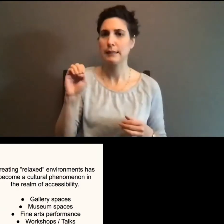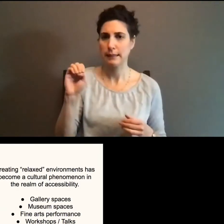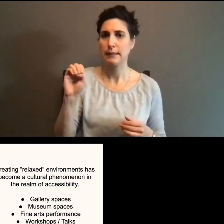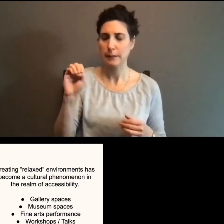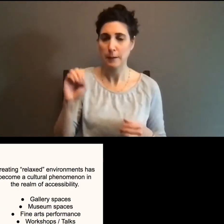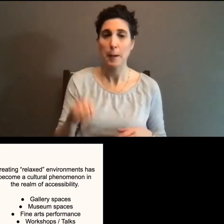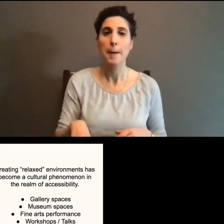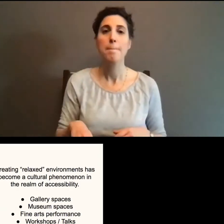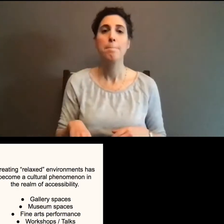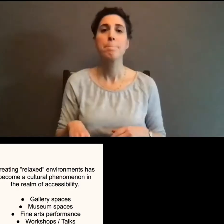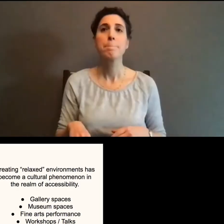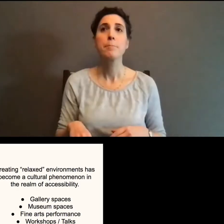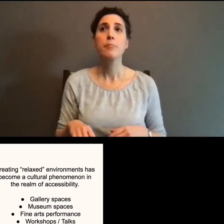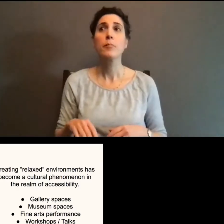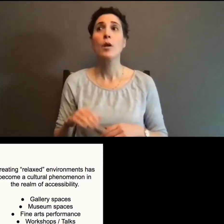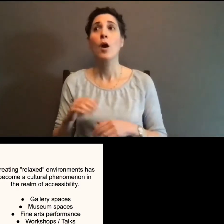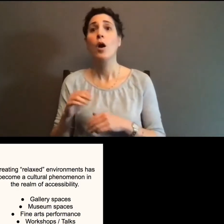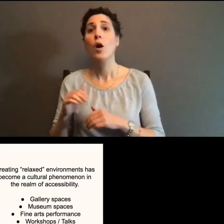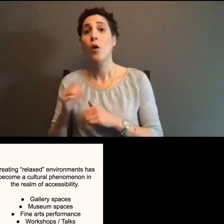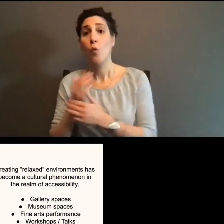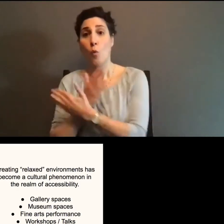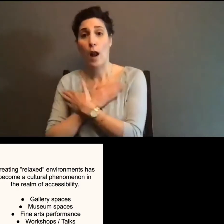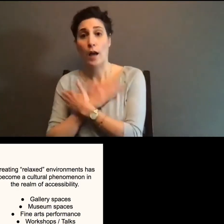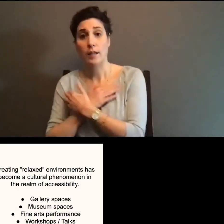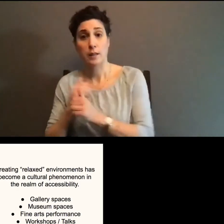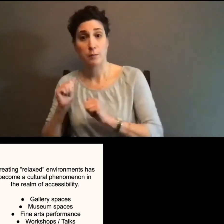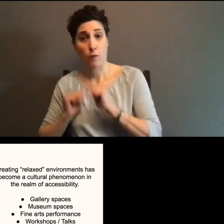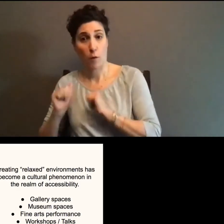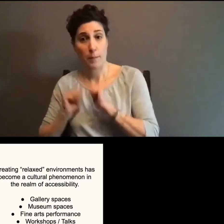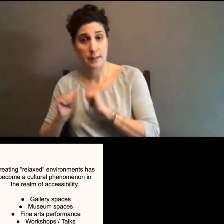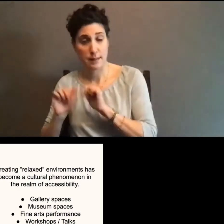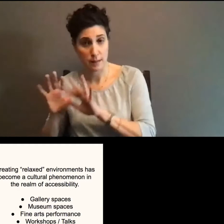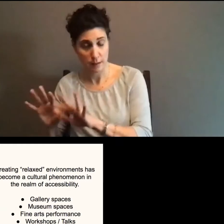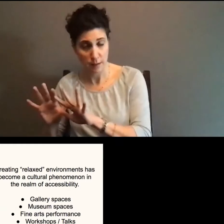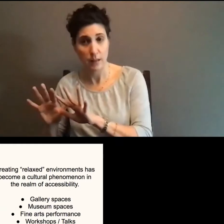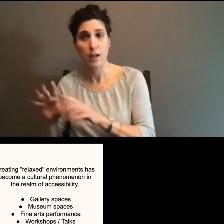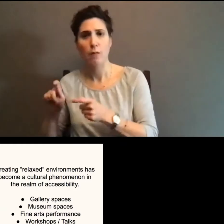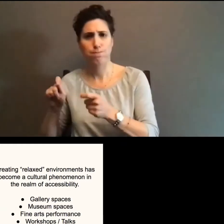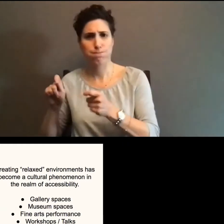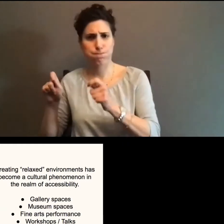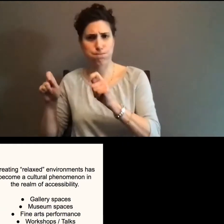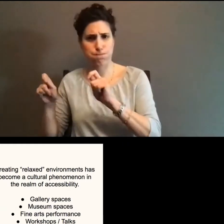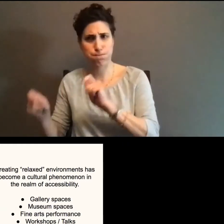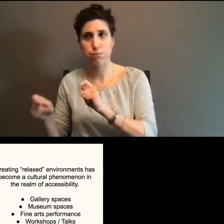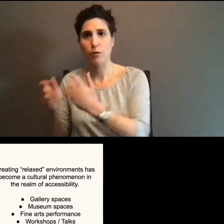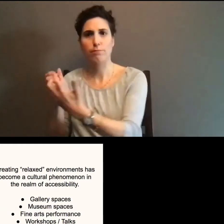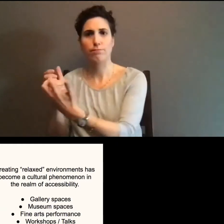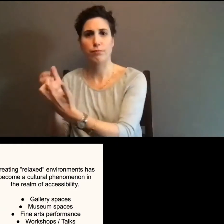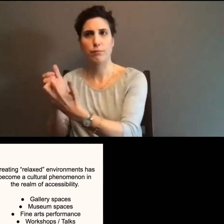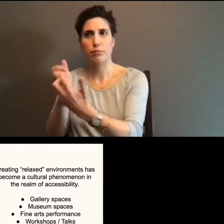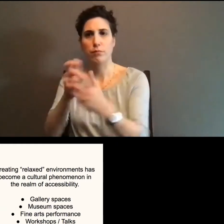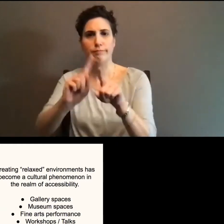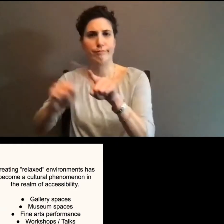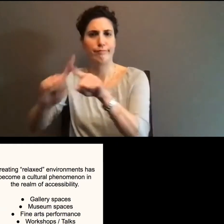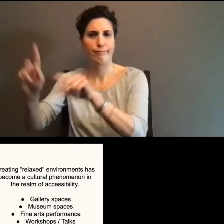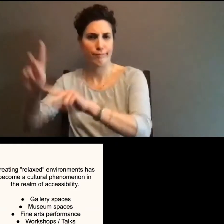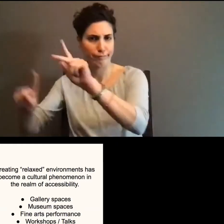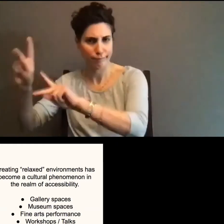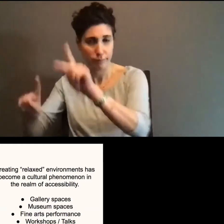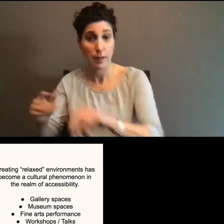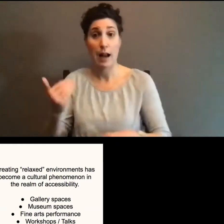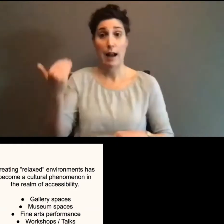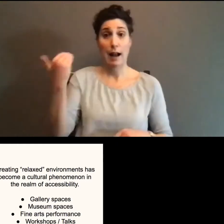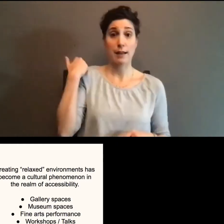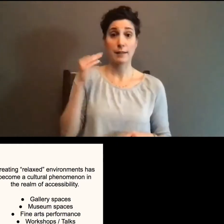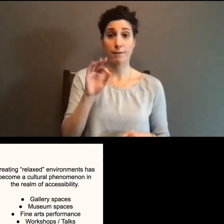I feel like relaxed performance has shifted like a homunculus to meet the needs of many people. Um, that training we did in last February, there were a